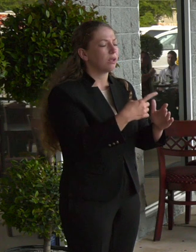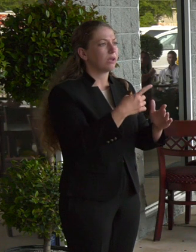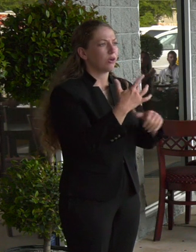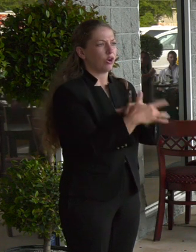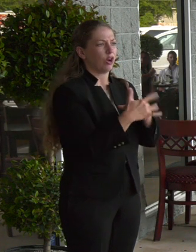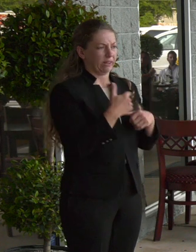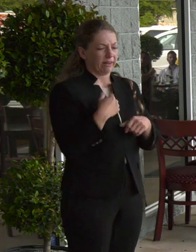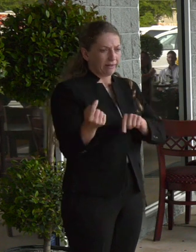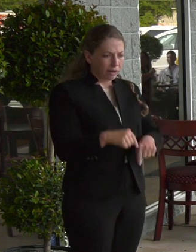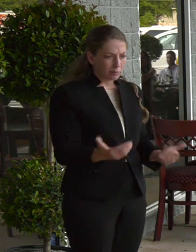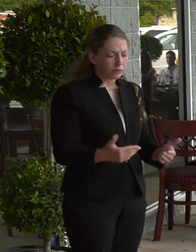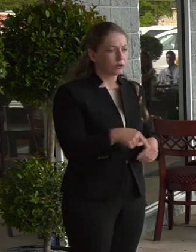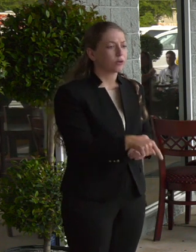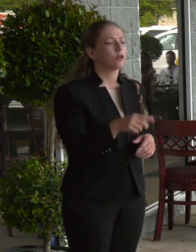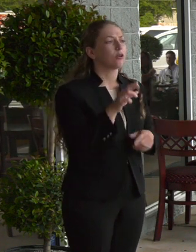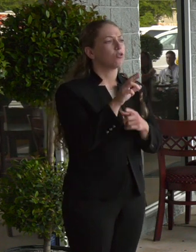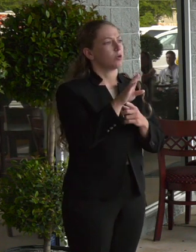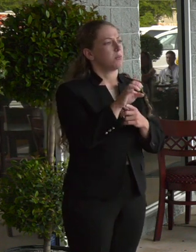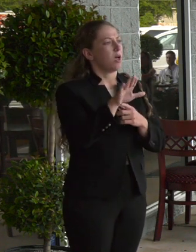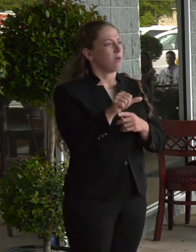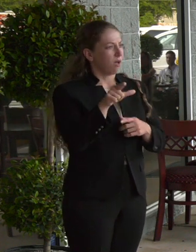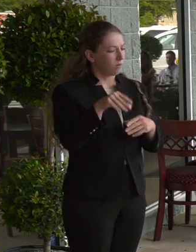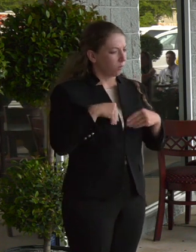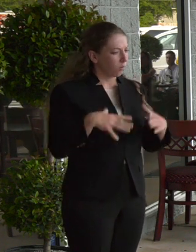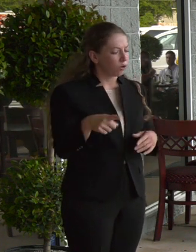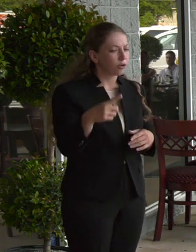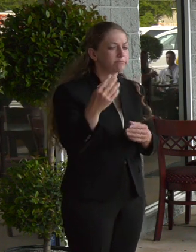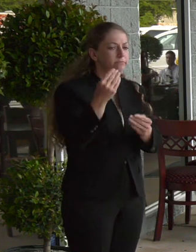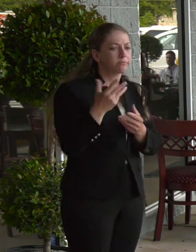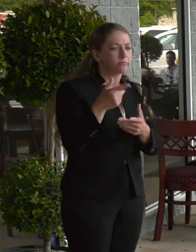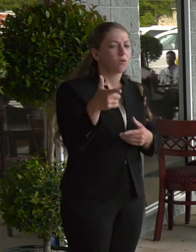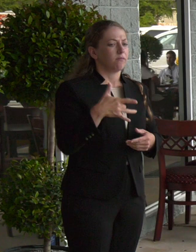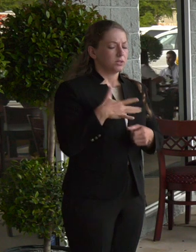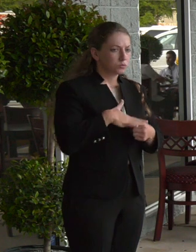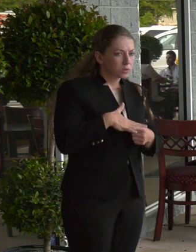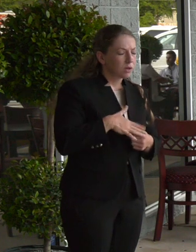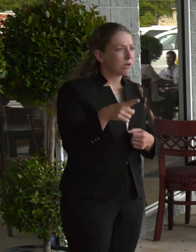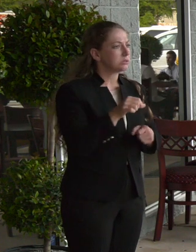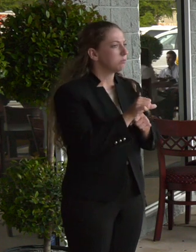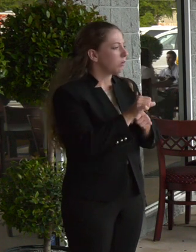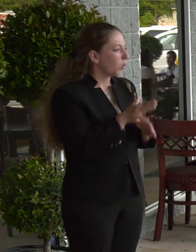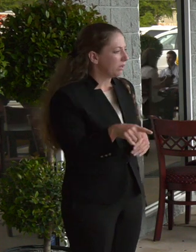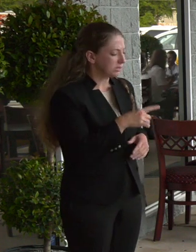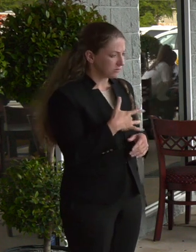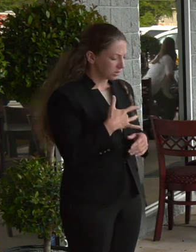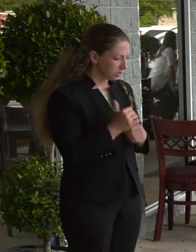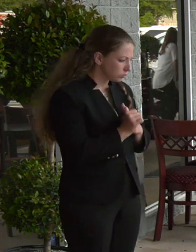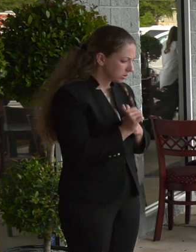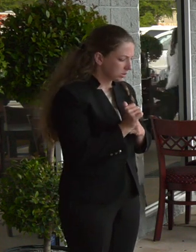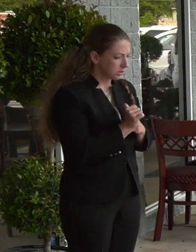night. And Rebecca was just sharing with me about the stress, the risk to employees, the risk to the business